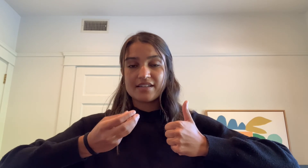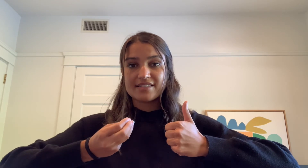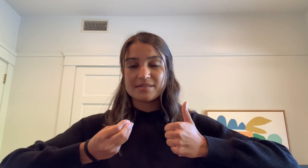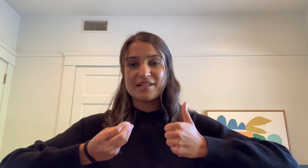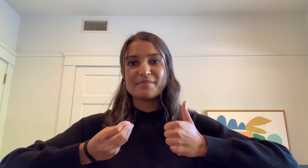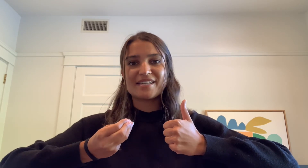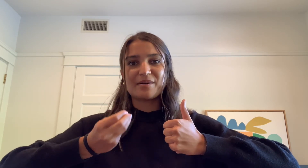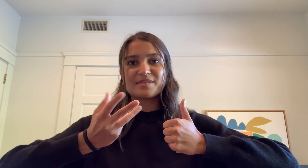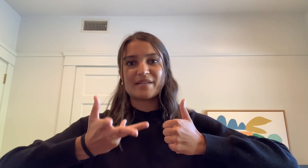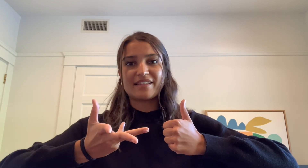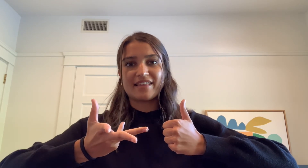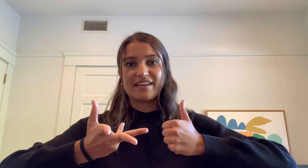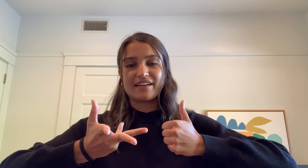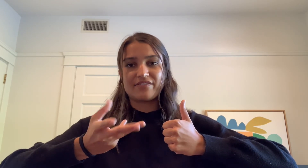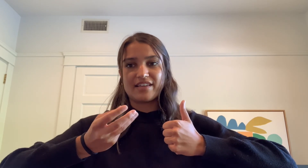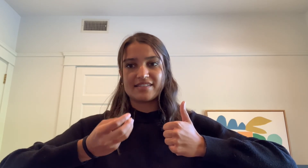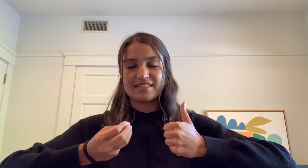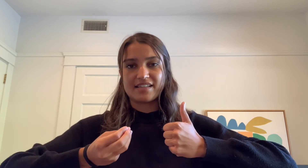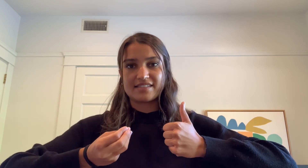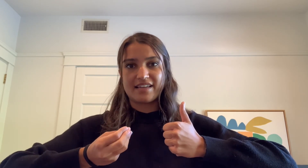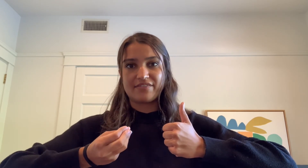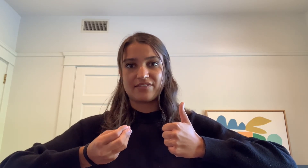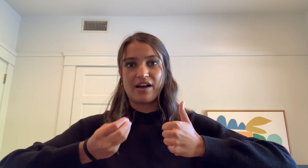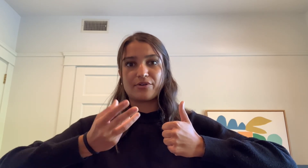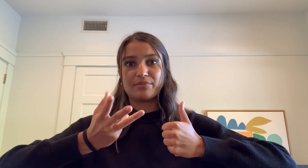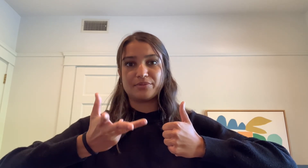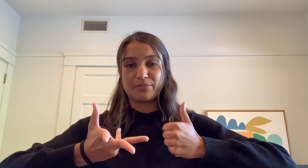Sometimes it helps me to think of this as a flower blooming.